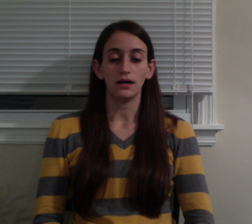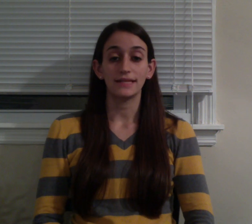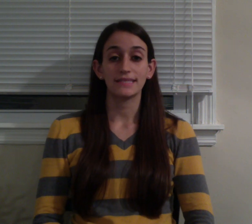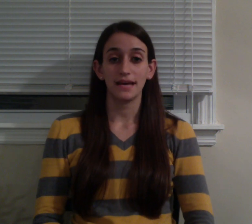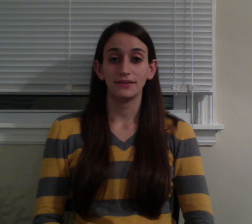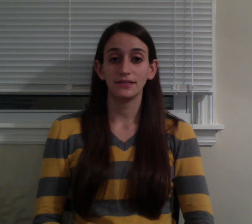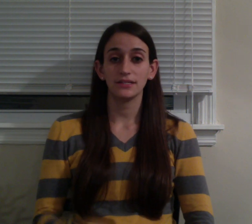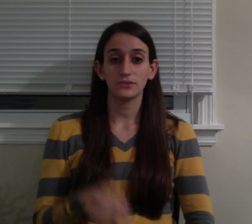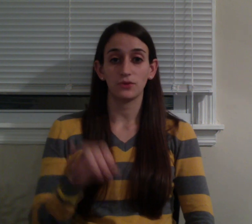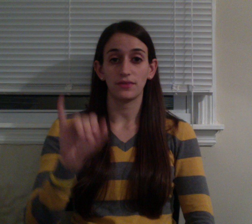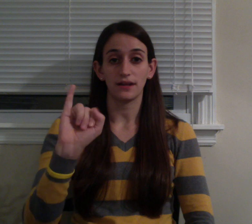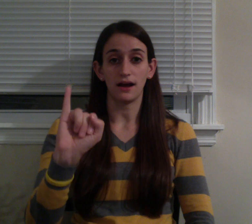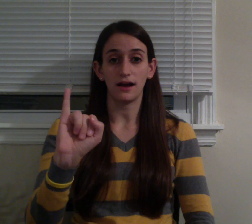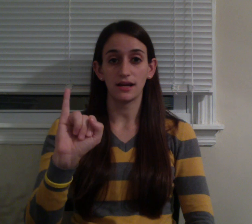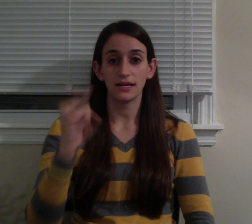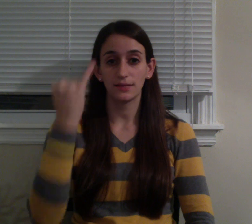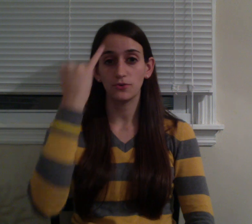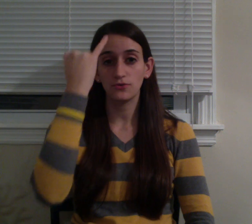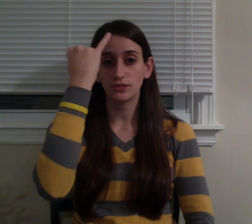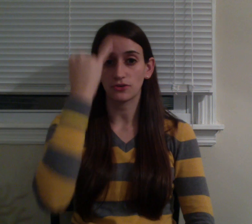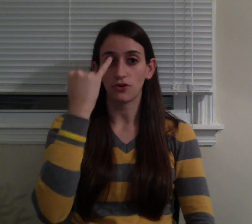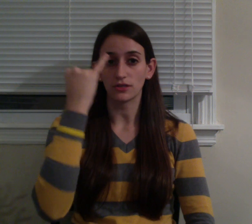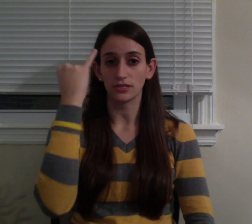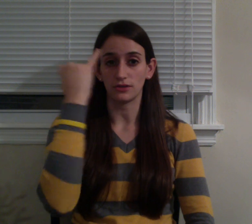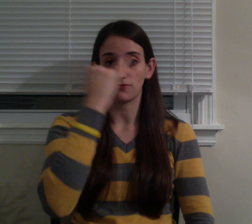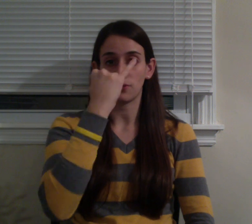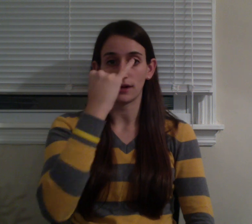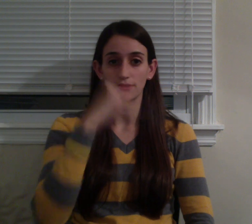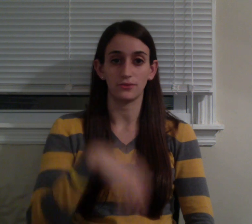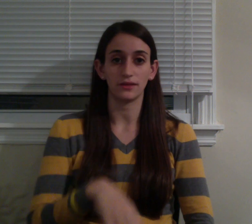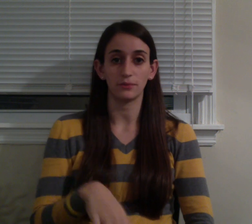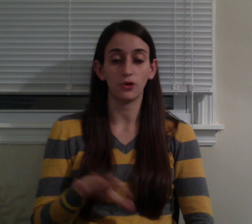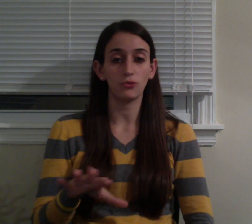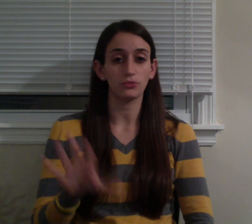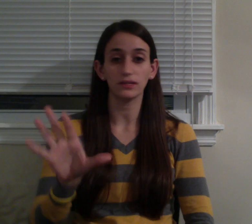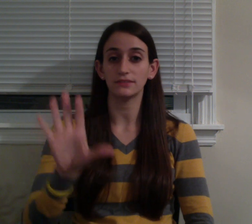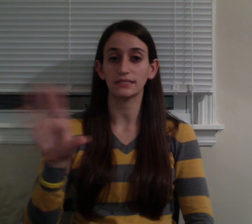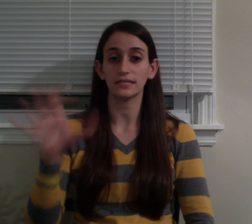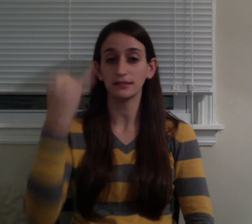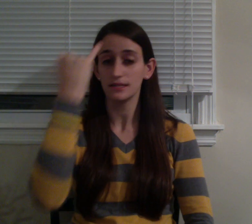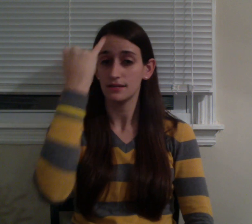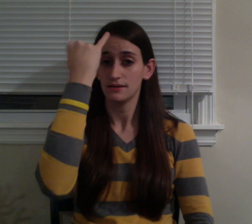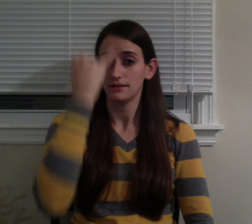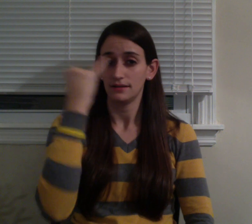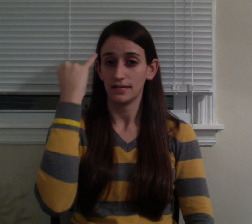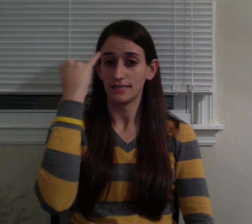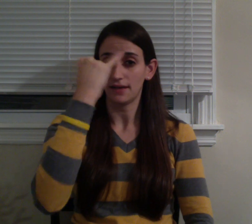Italian is with an I, and it moves in a cross on your forehead. So think the Pope lives in Italy, Italian.